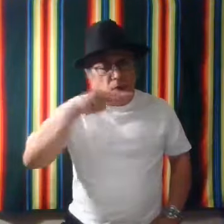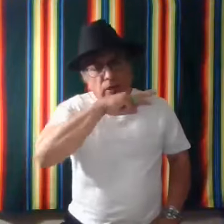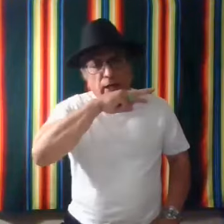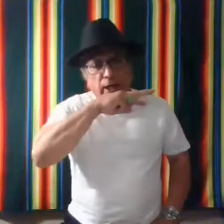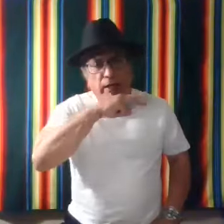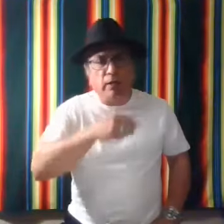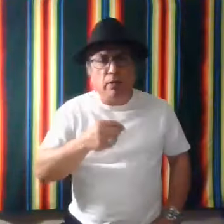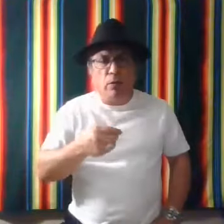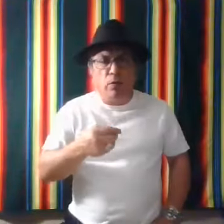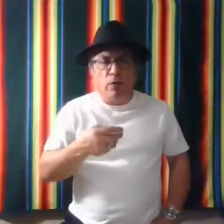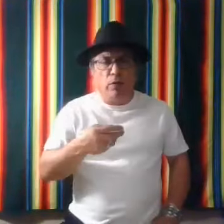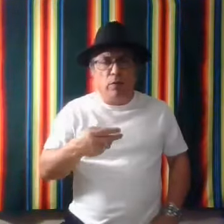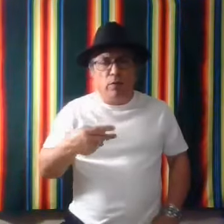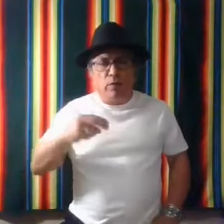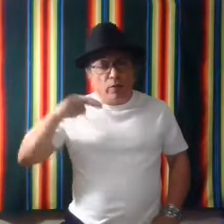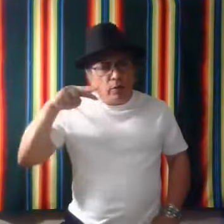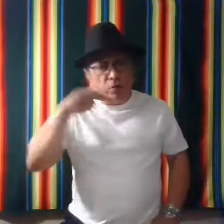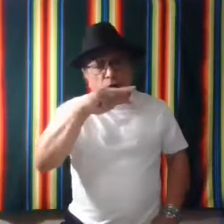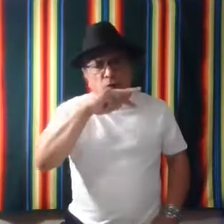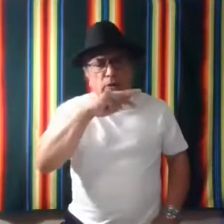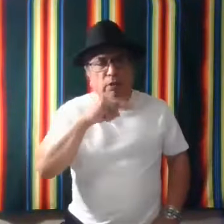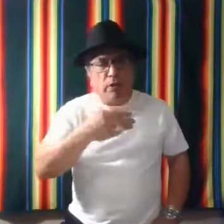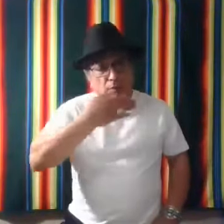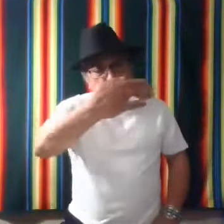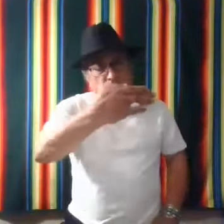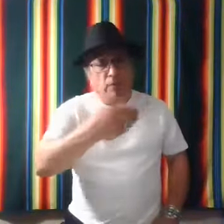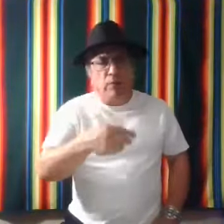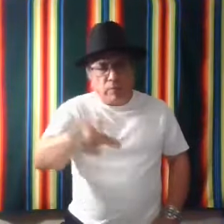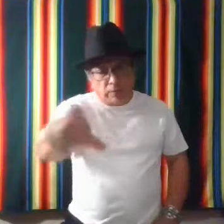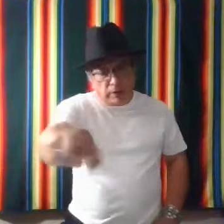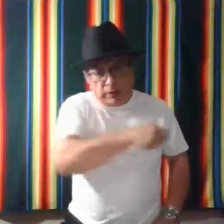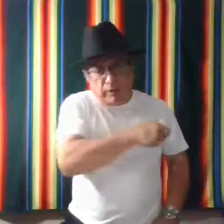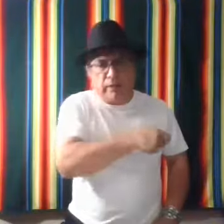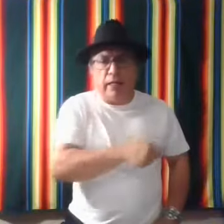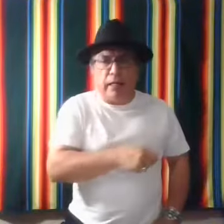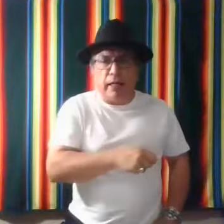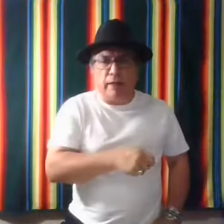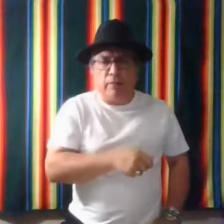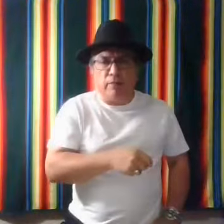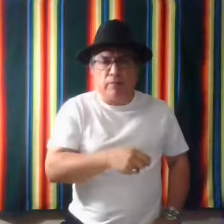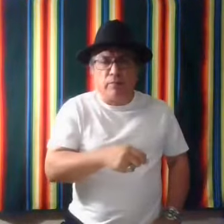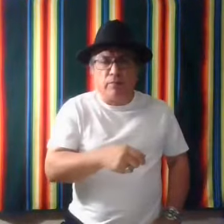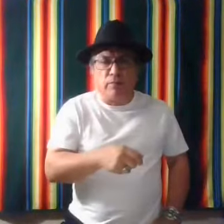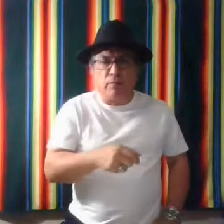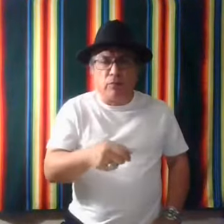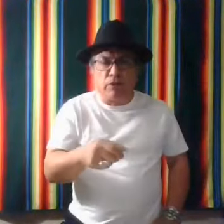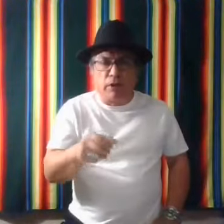don't lie or don't take it, see,